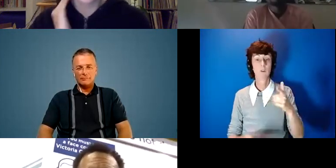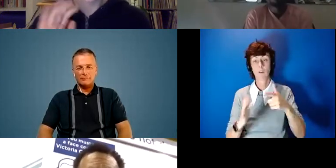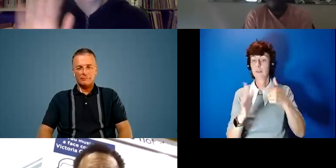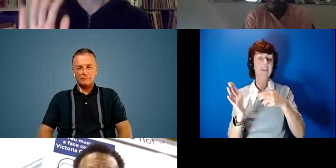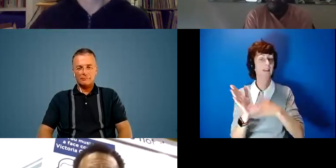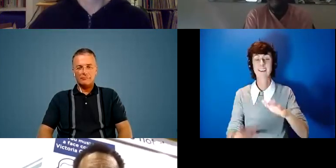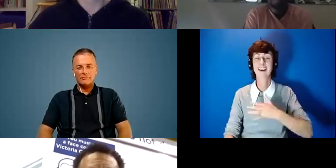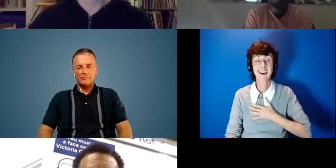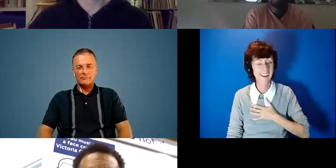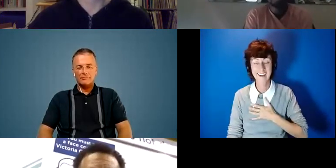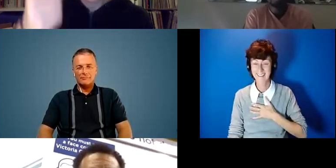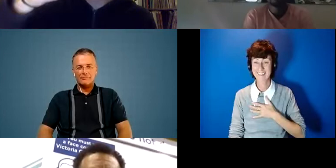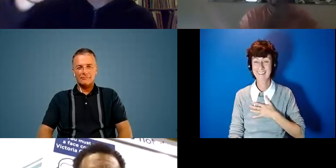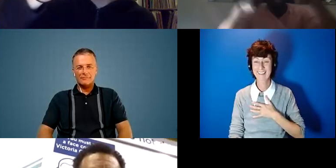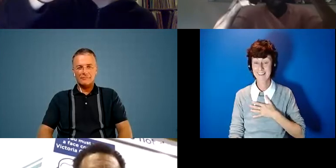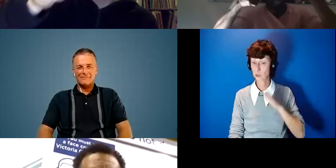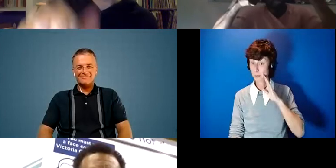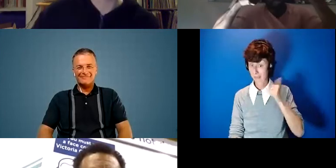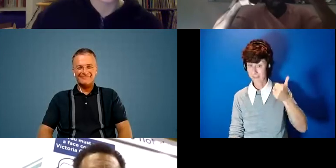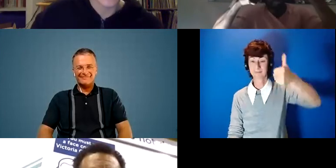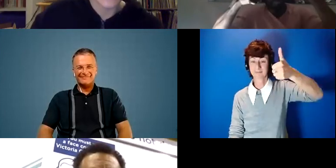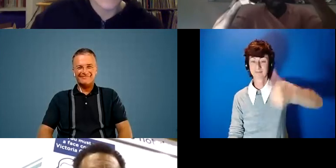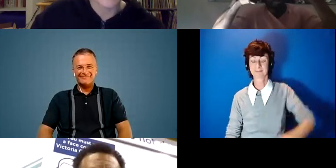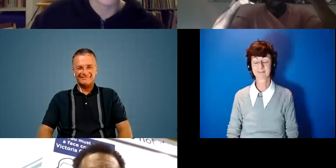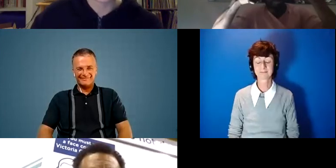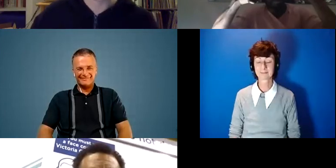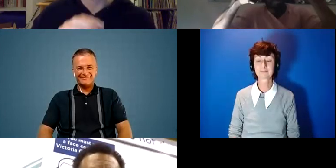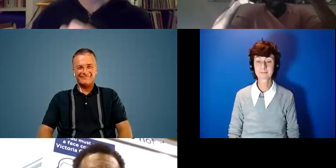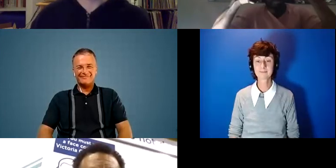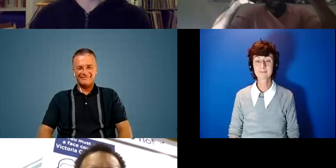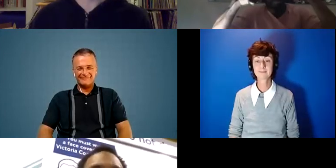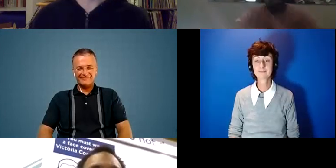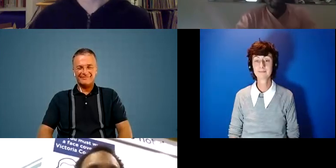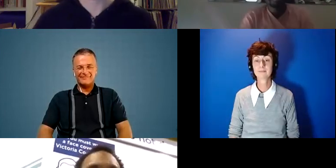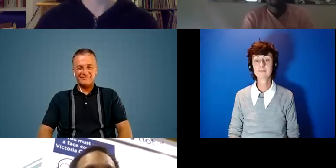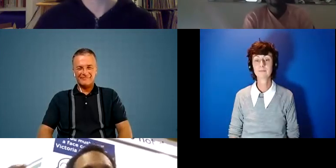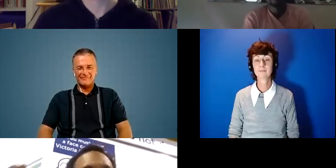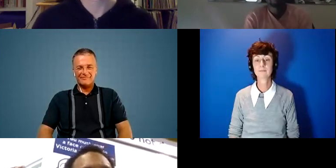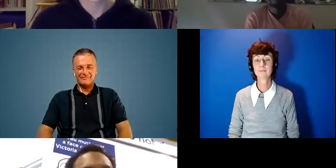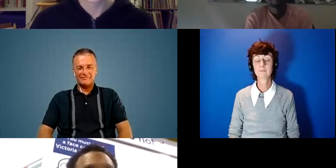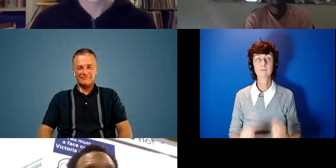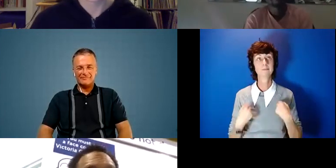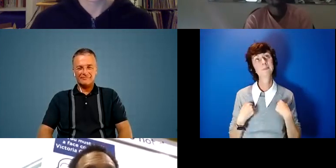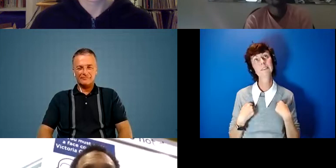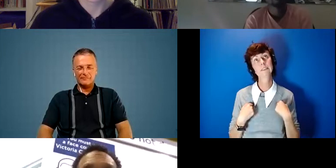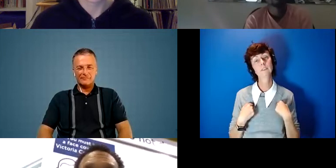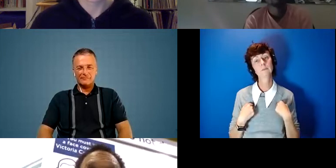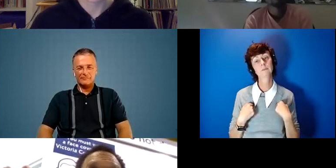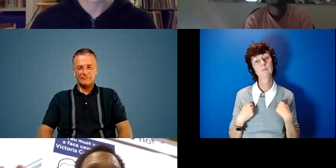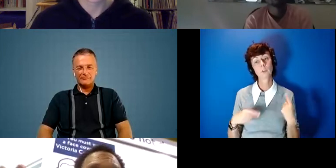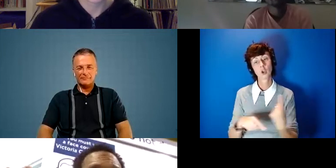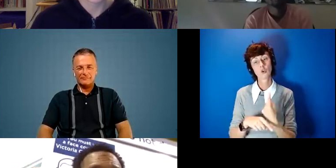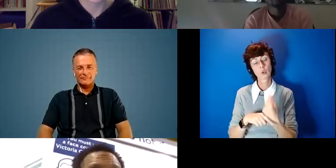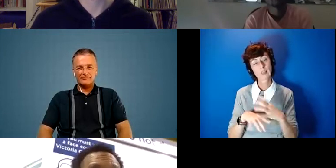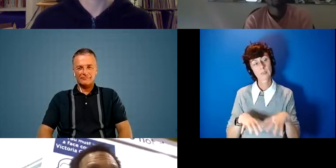me can you is that all right can you hear me yeah okay um so for me when i was talking at the beginning